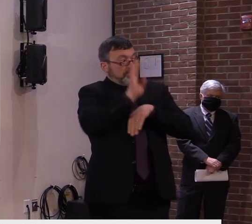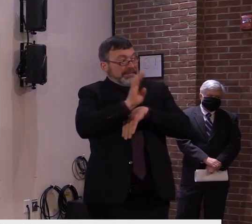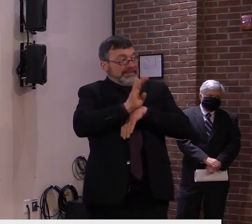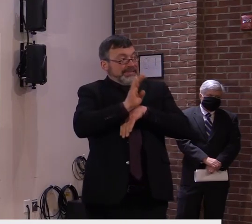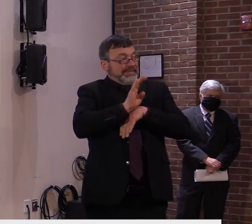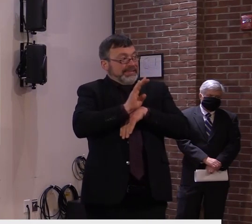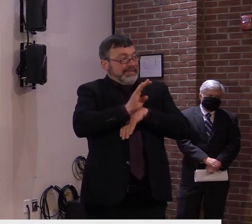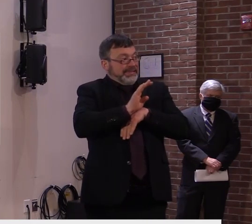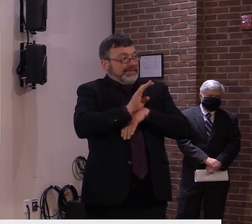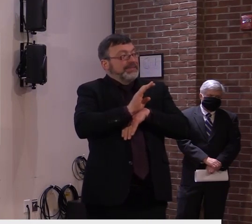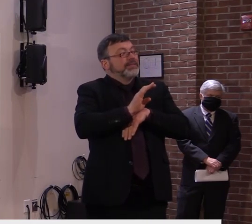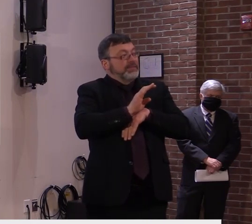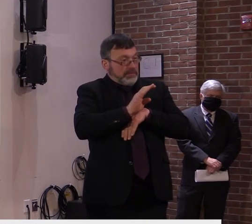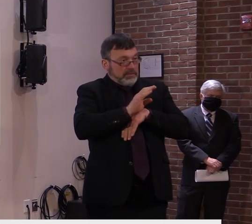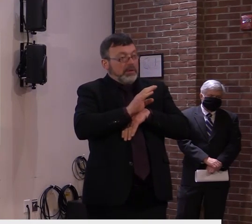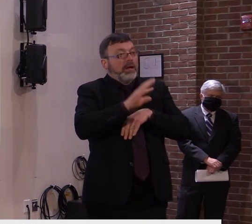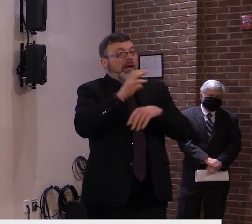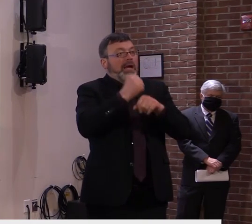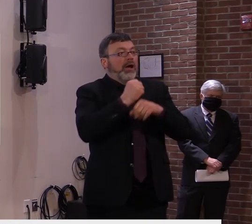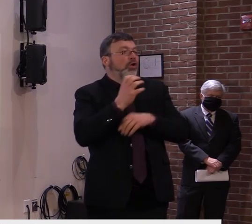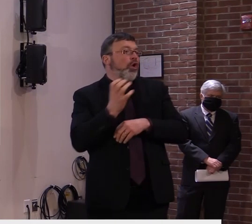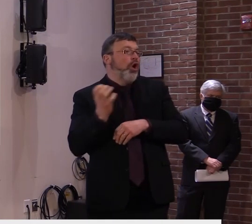of the pain that they continue to feel.